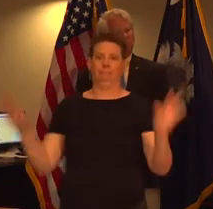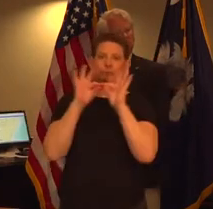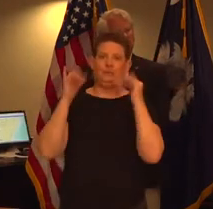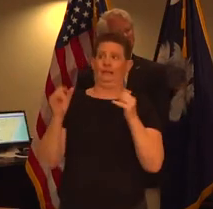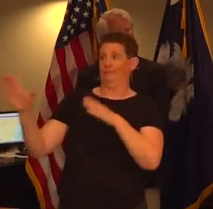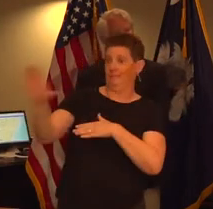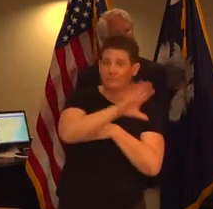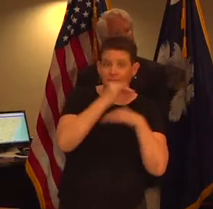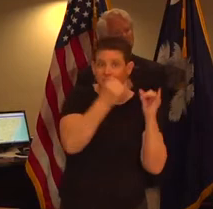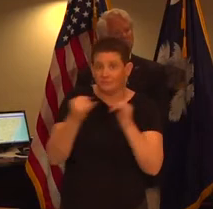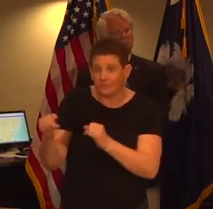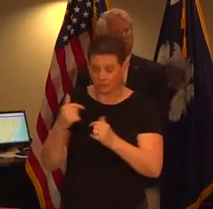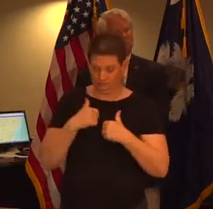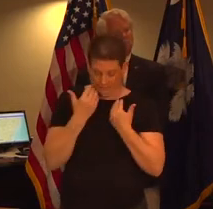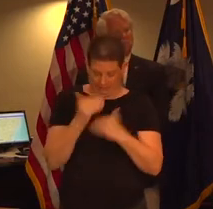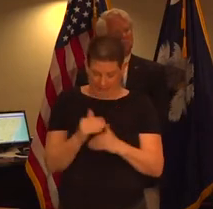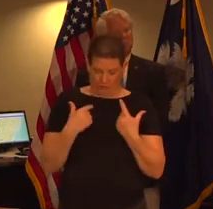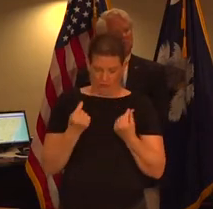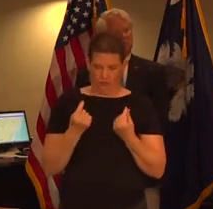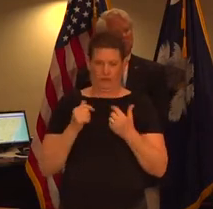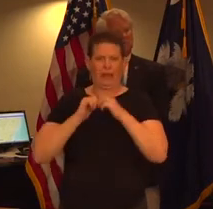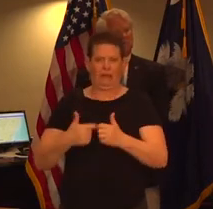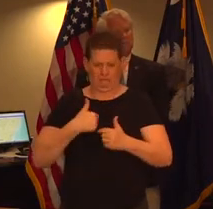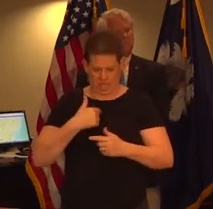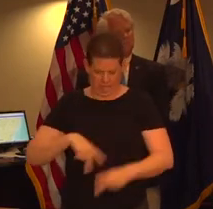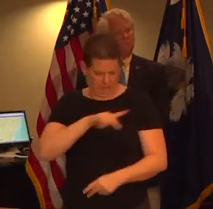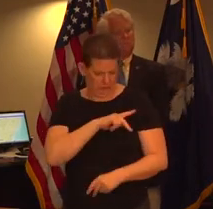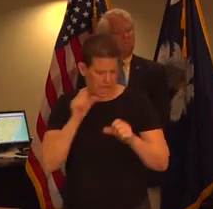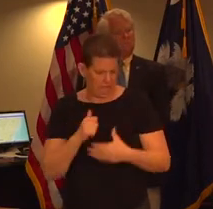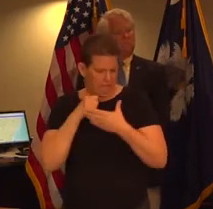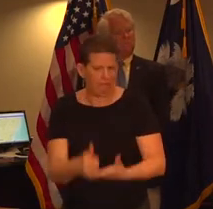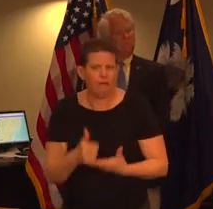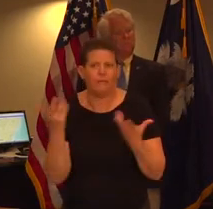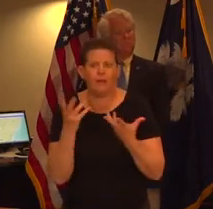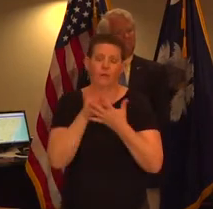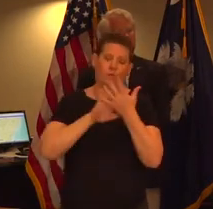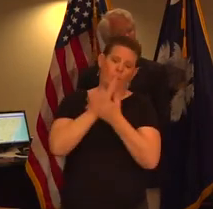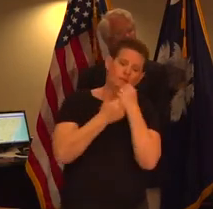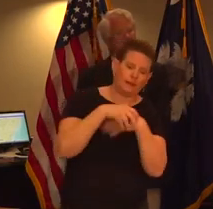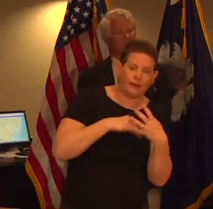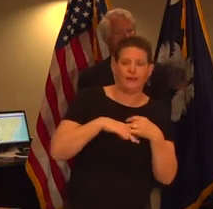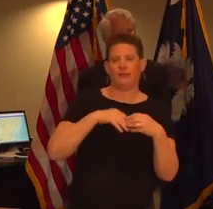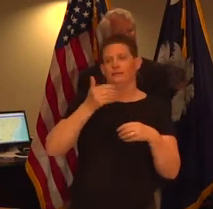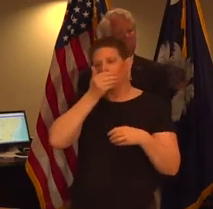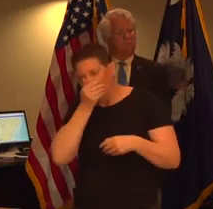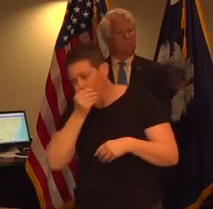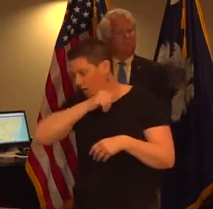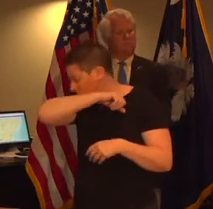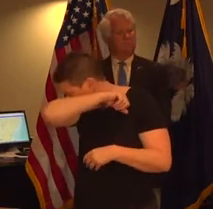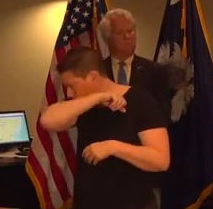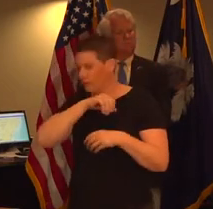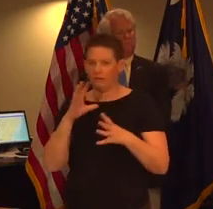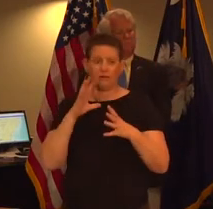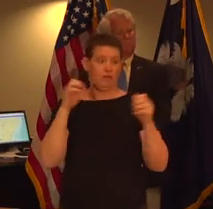the spread of illness this includes washing your hands and covering your mouth when you cough avoiding groups and especially staying home if